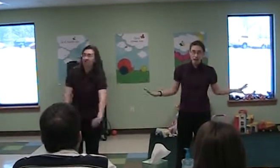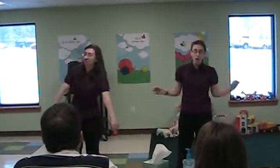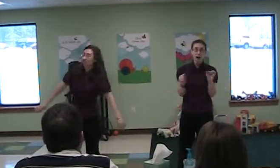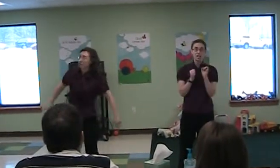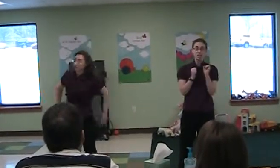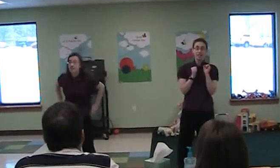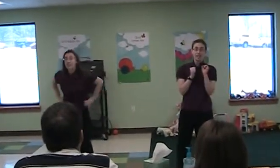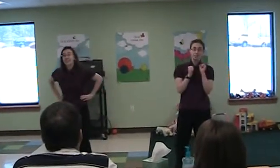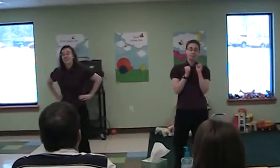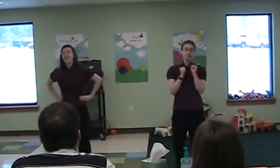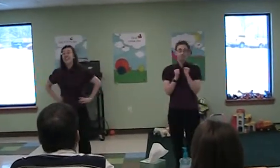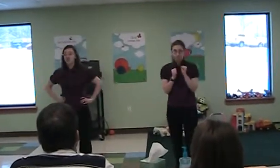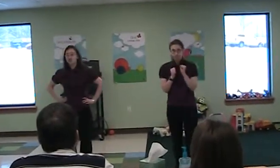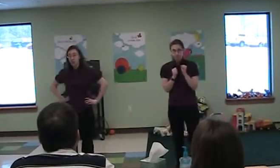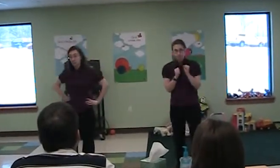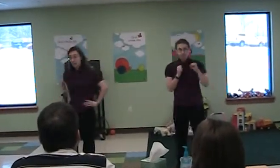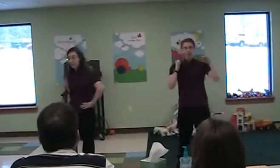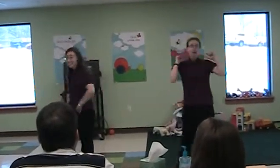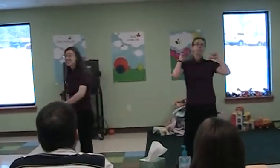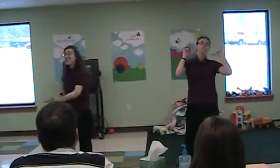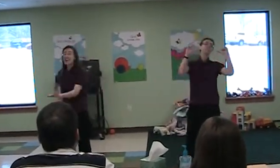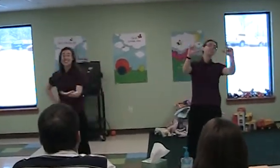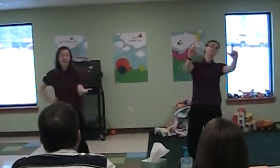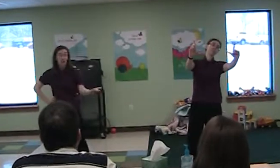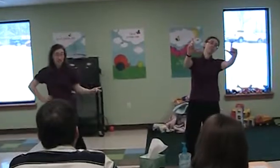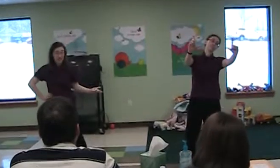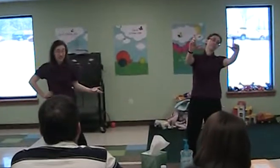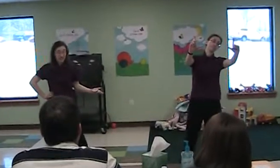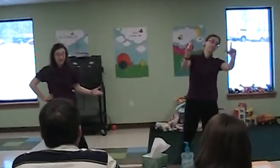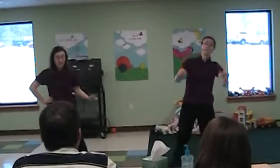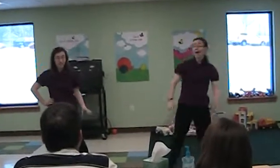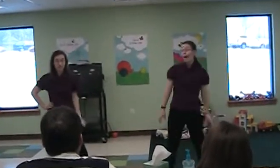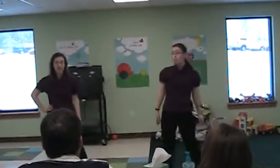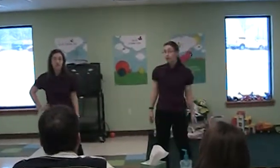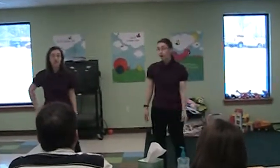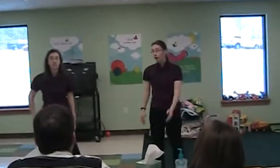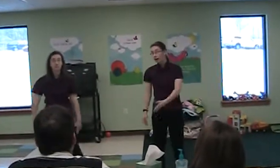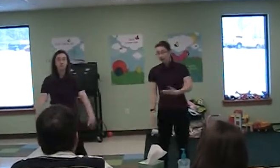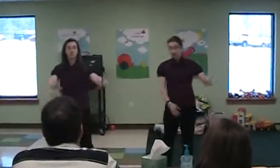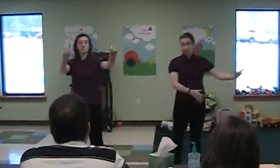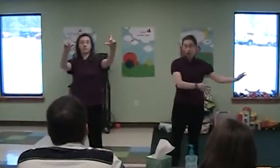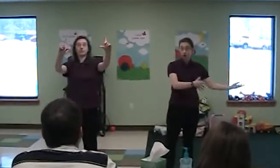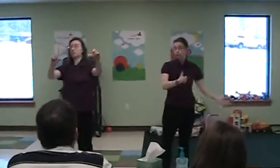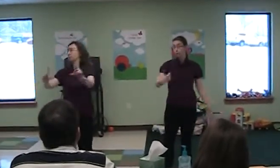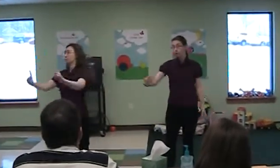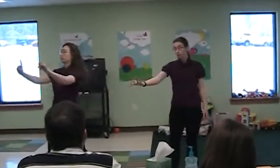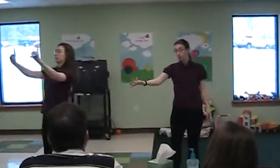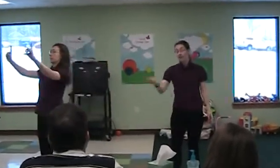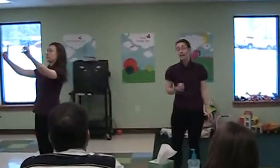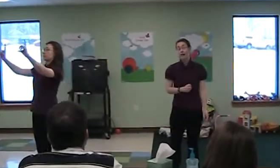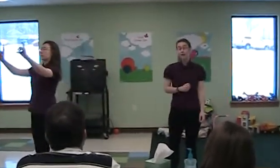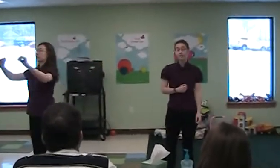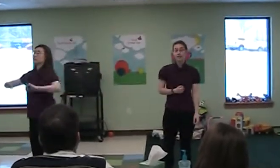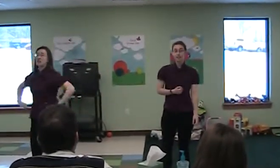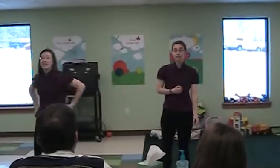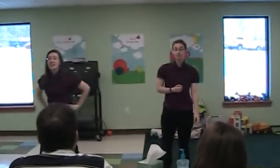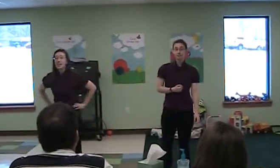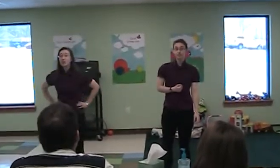occasionally. In Genoa, he designed everything. In Milan, he or his pupils designed everything. In